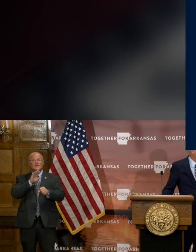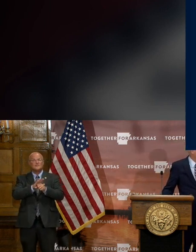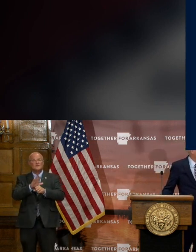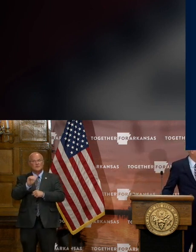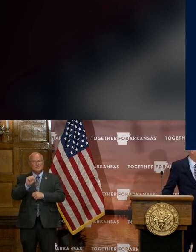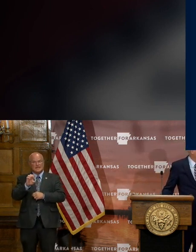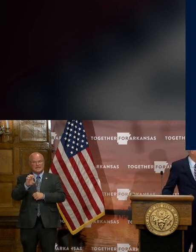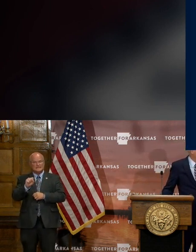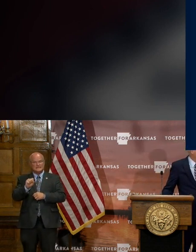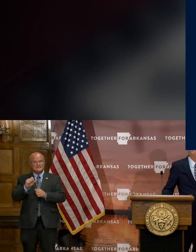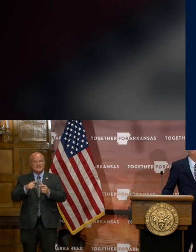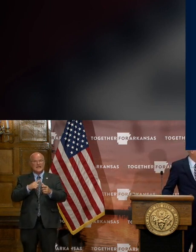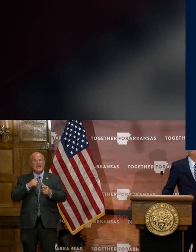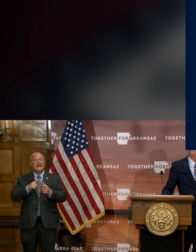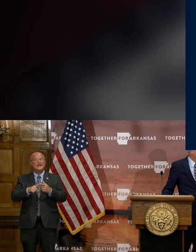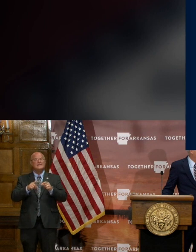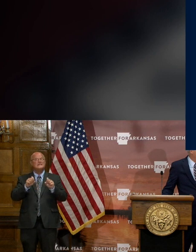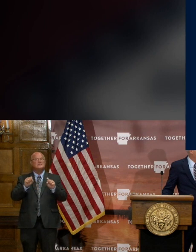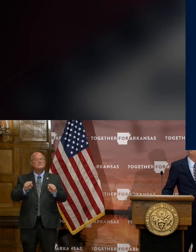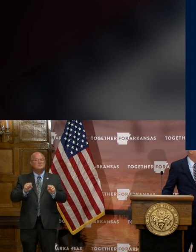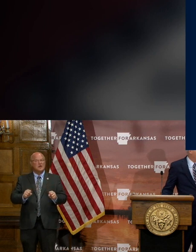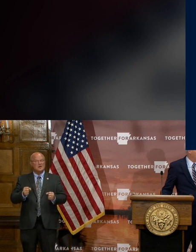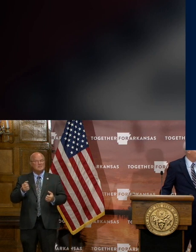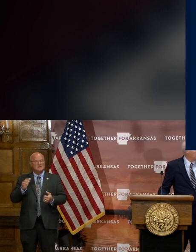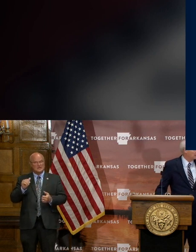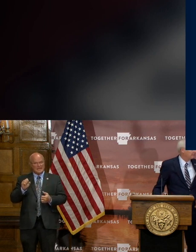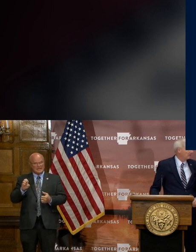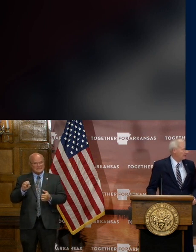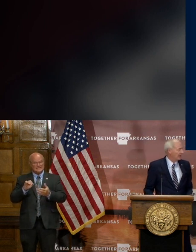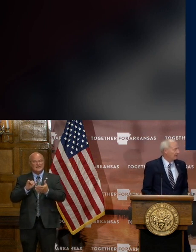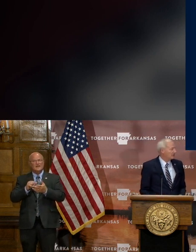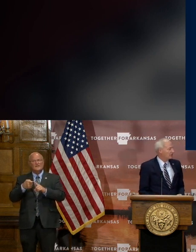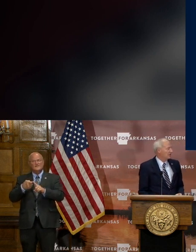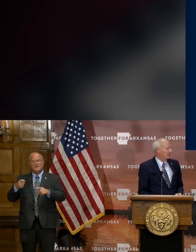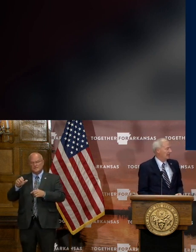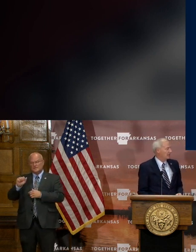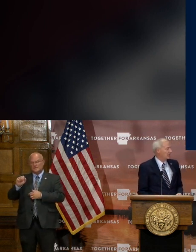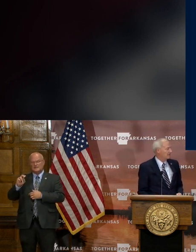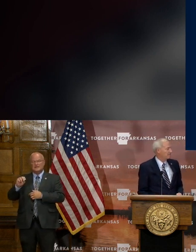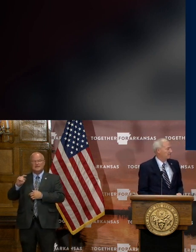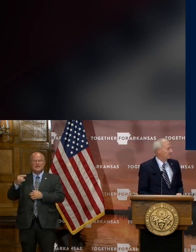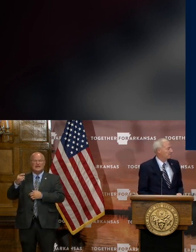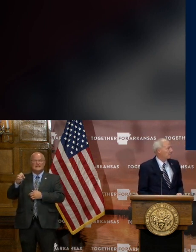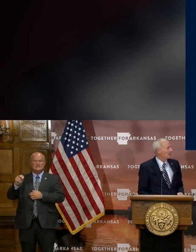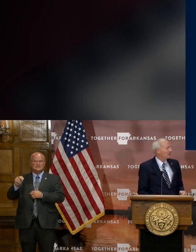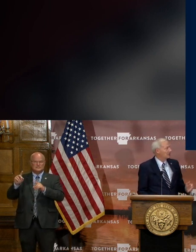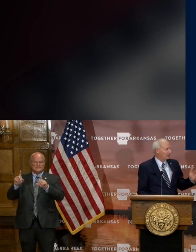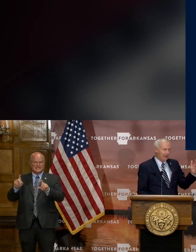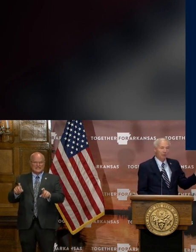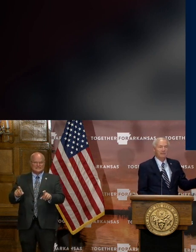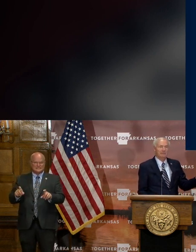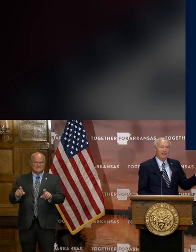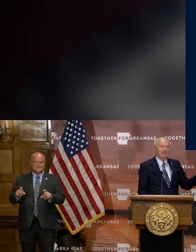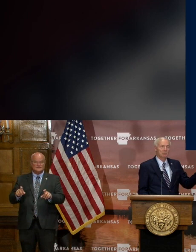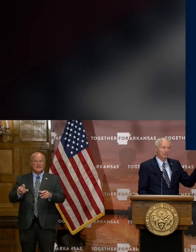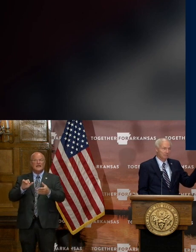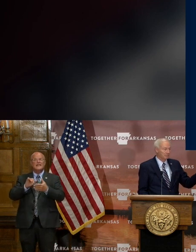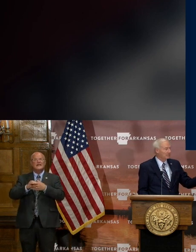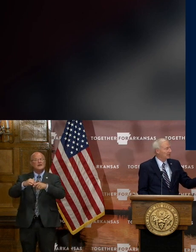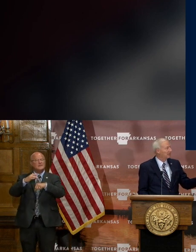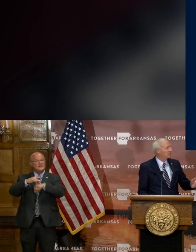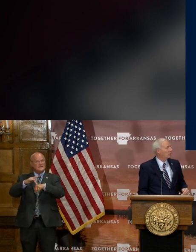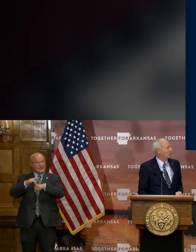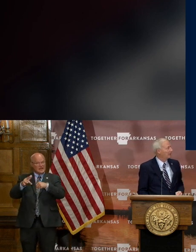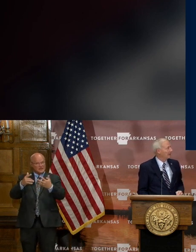cases and then the probable cases which are the from the antigen test. So that will be available